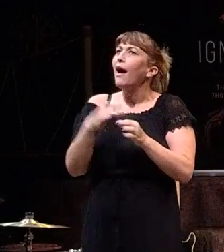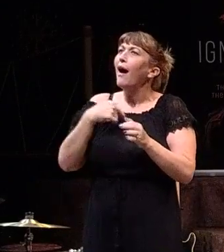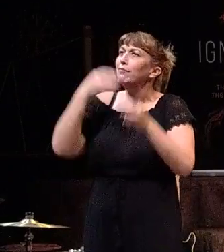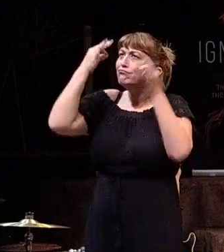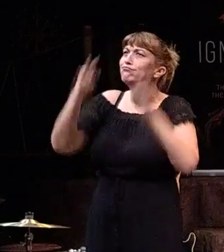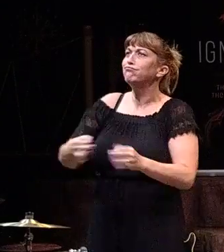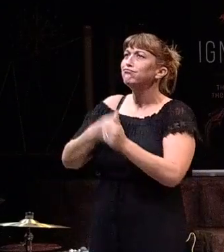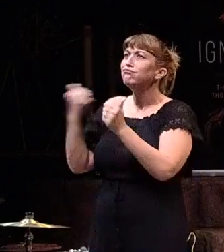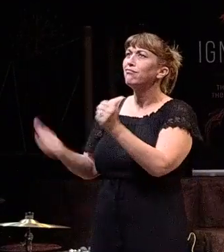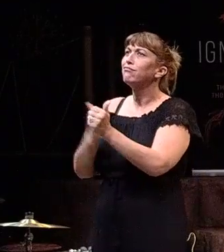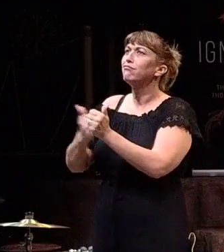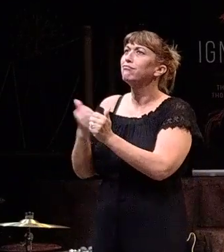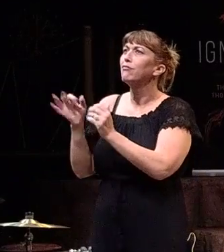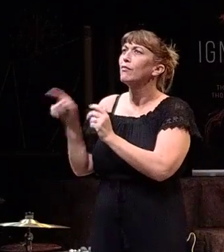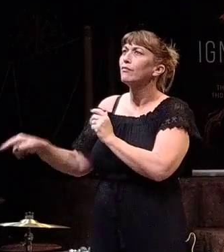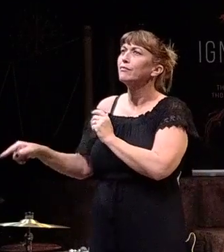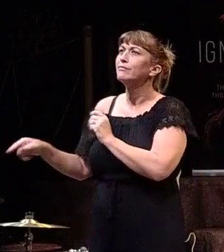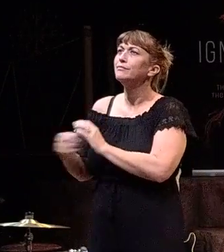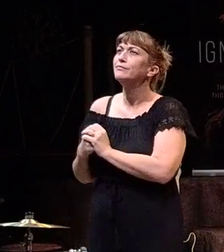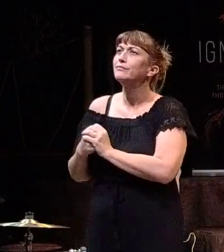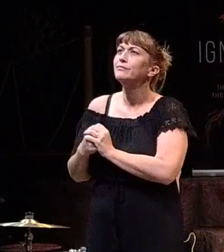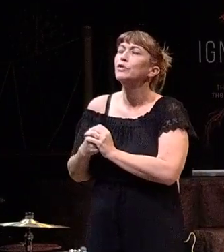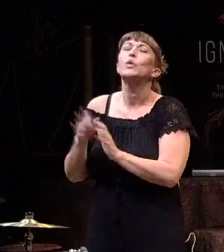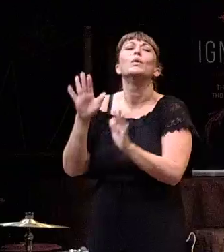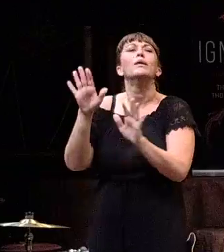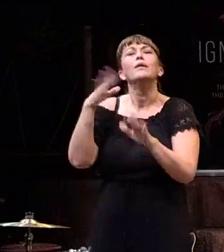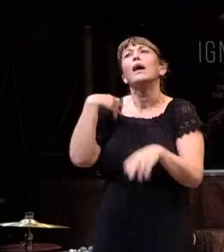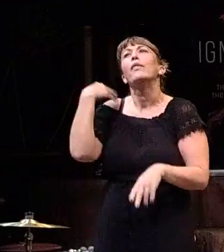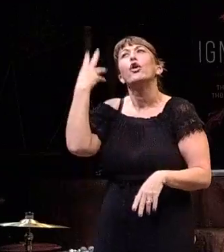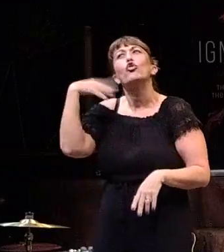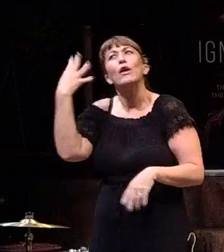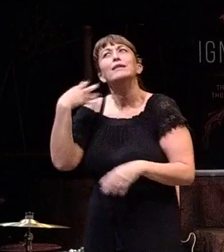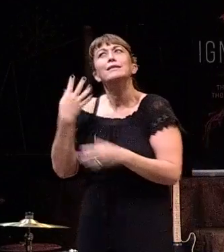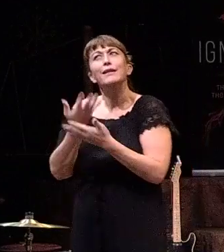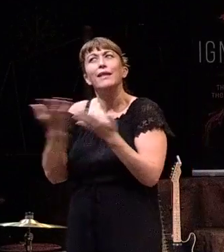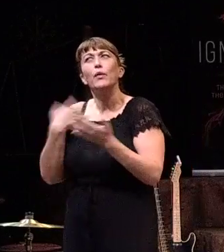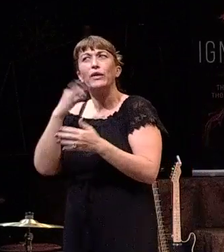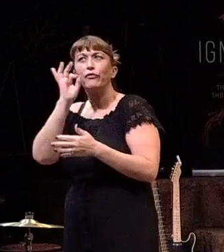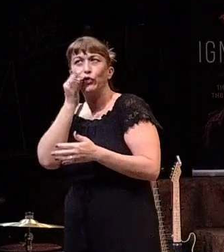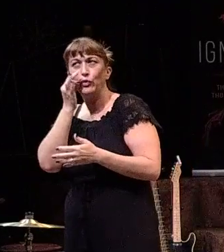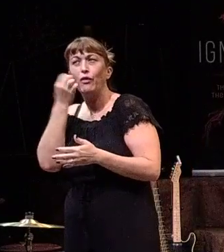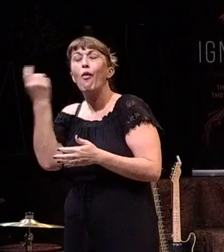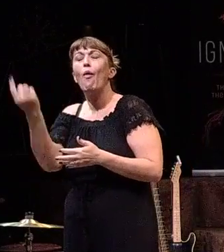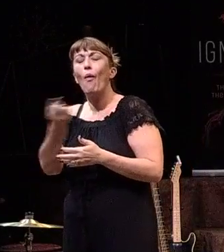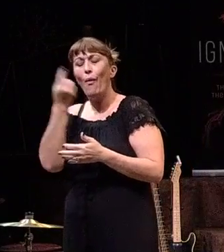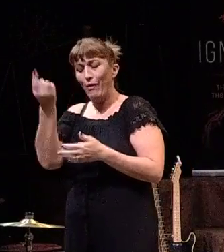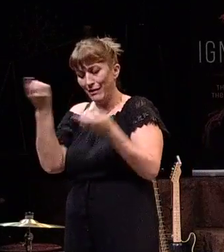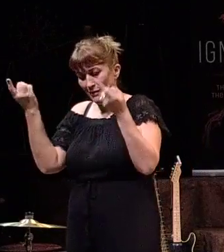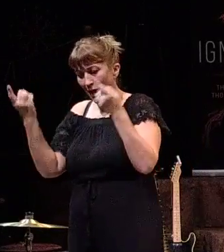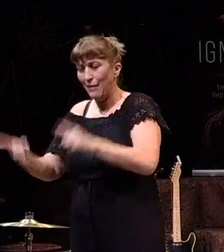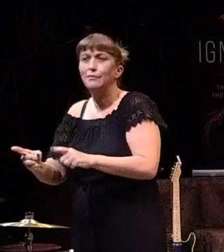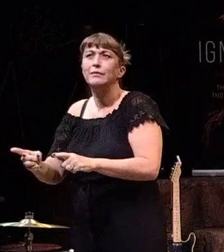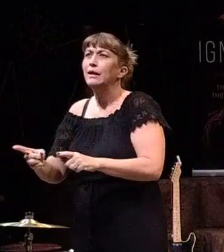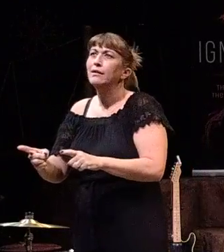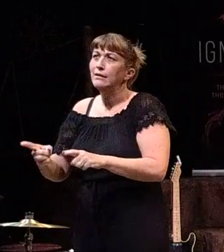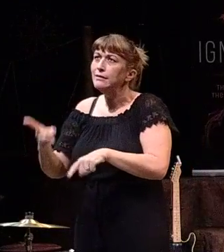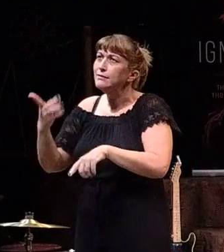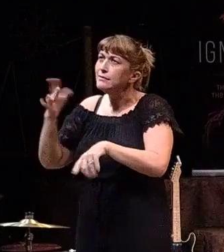Now, the crazy thing with fruit. It always comes. But it takes time.